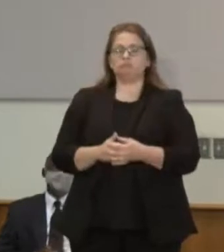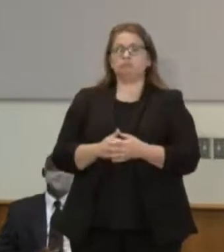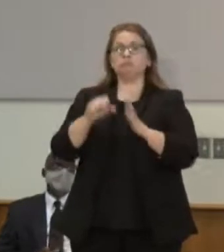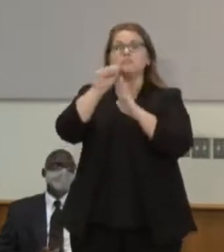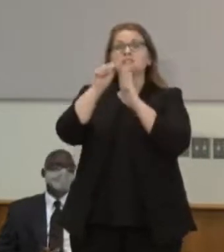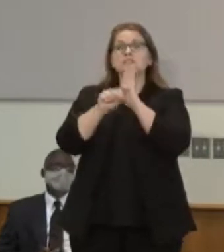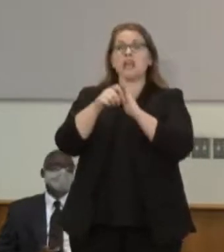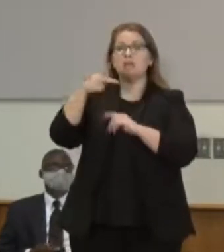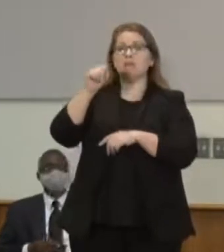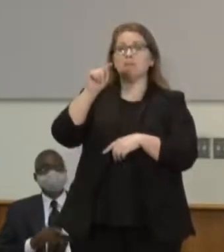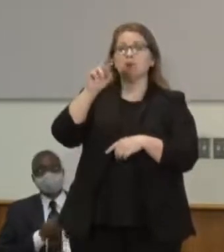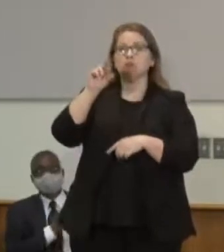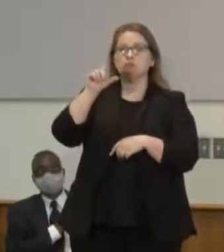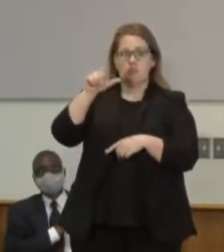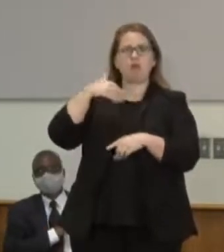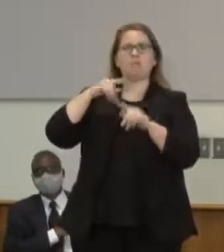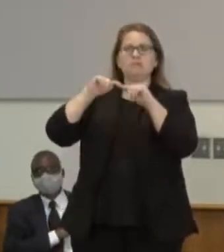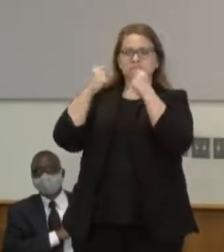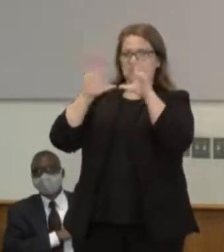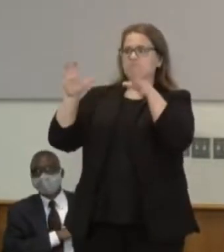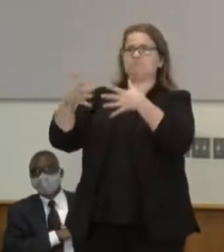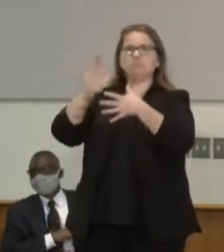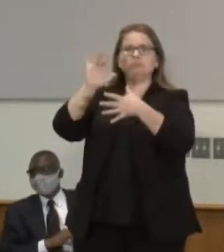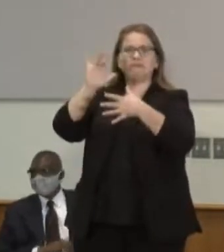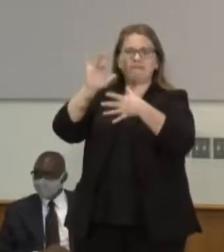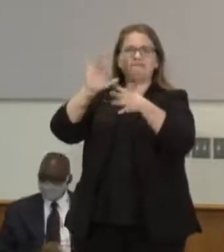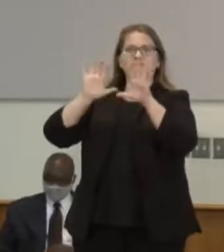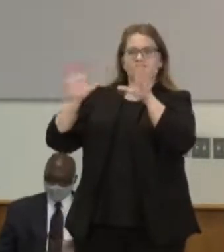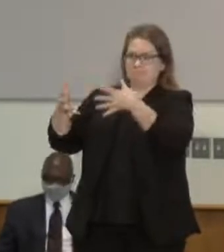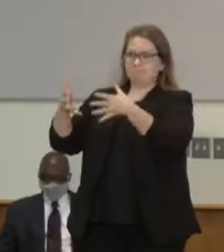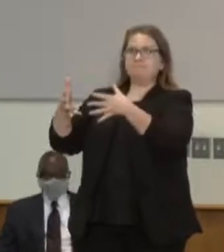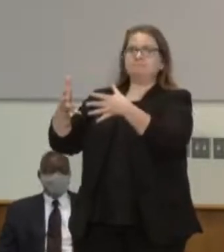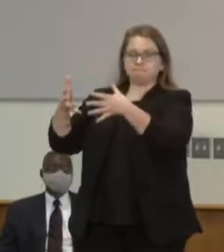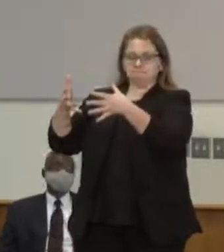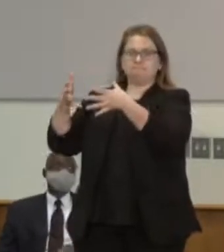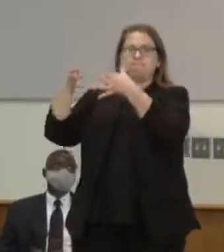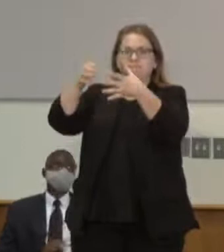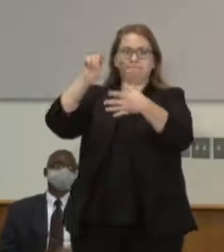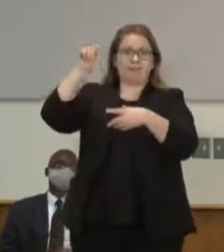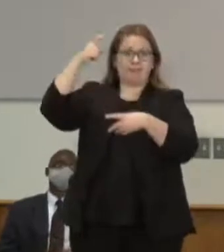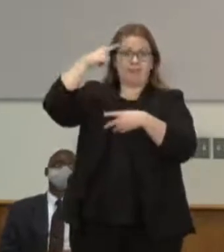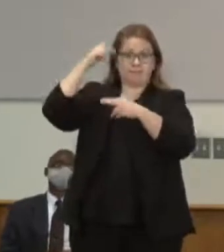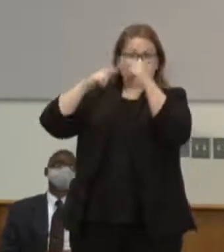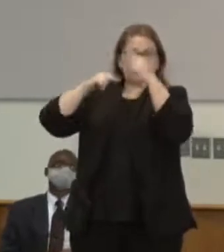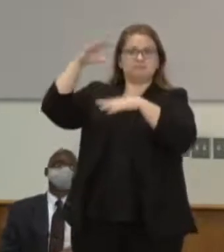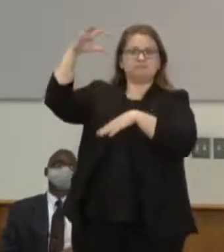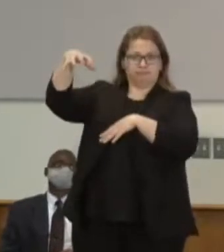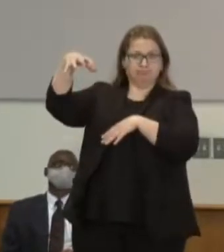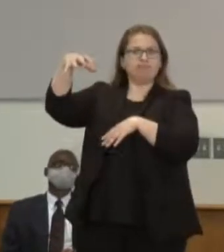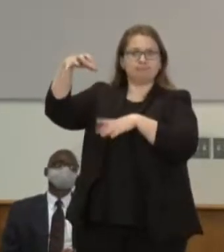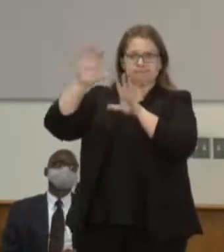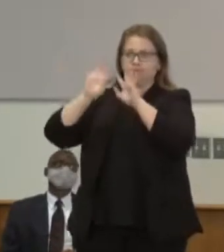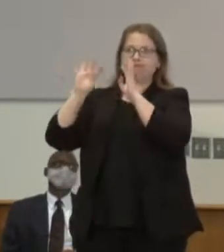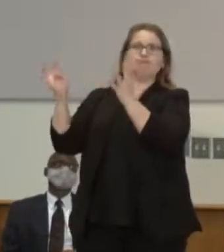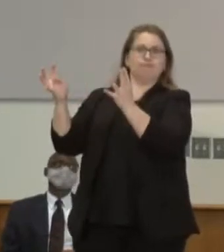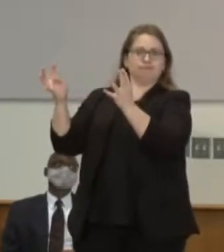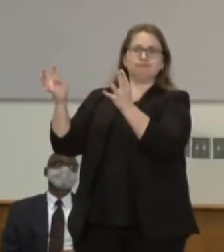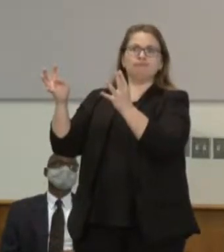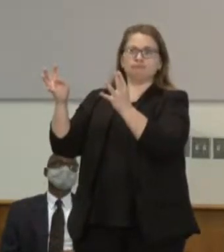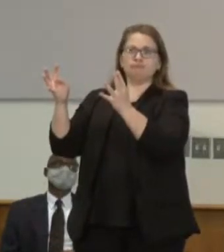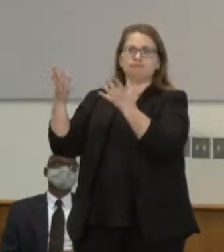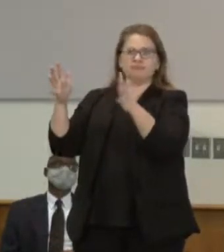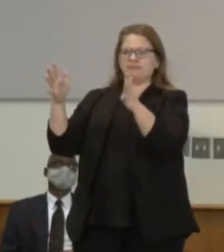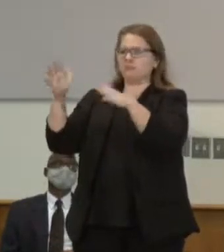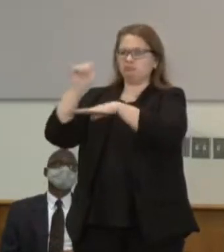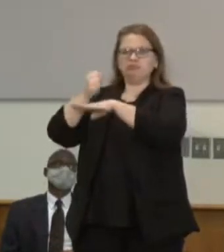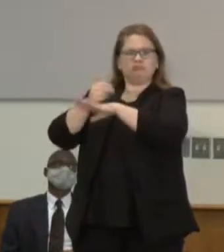of about 25 troopers at the capitol they took the protocol that we have standard that